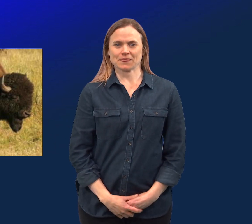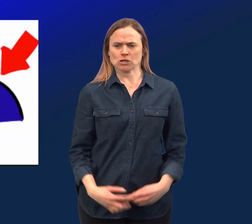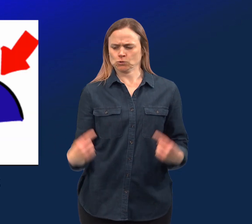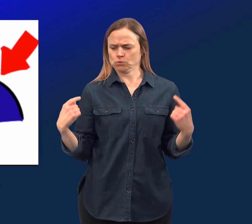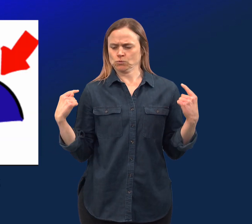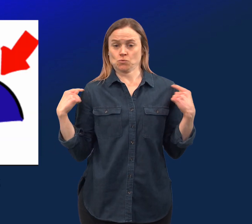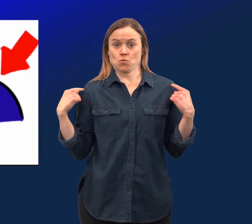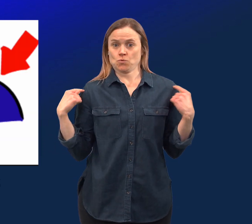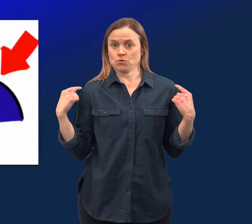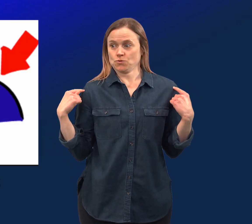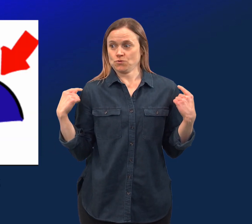Shoulders